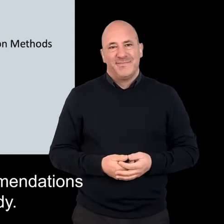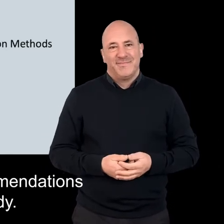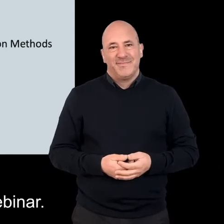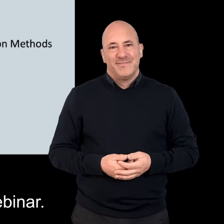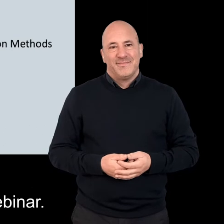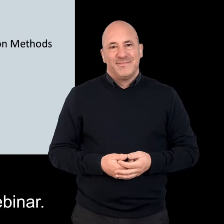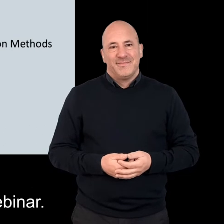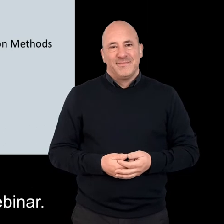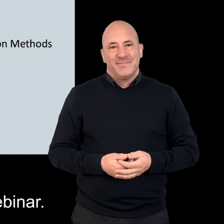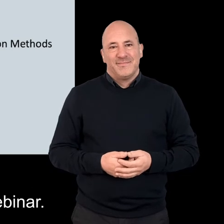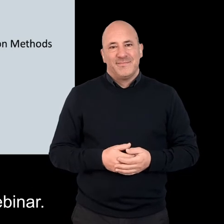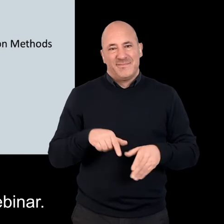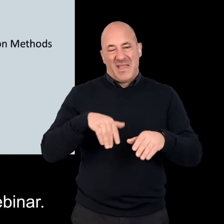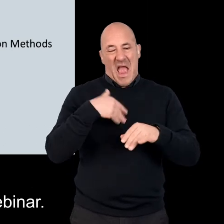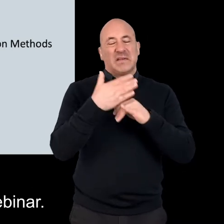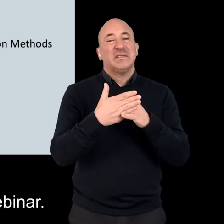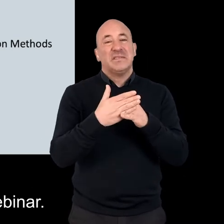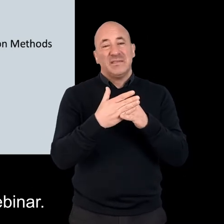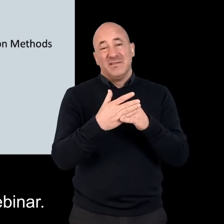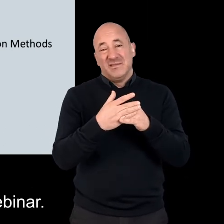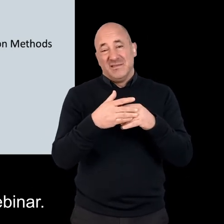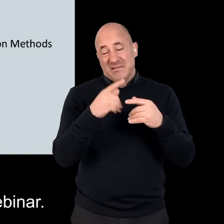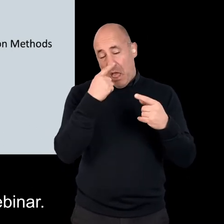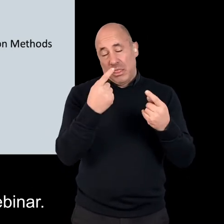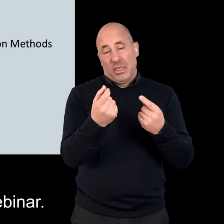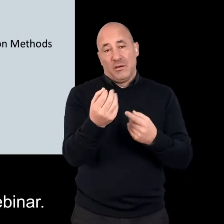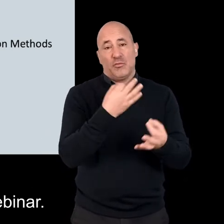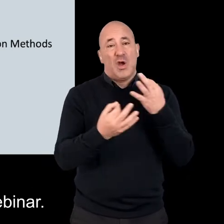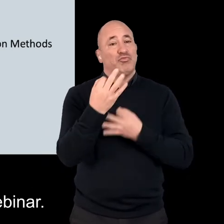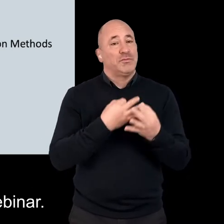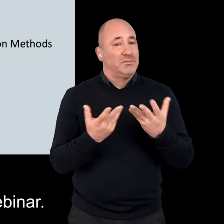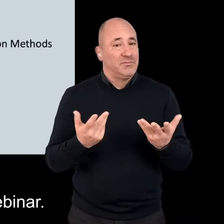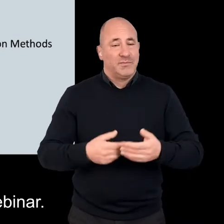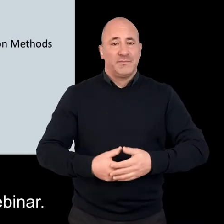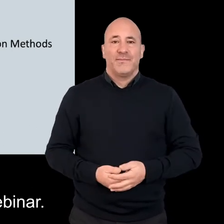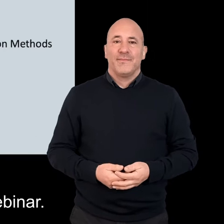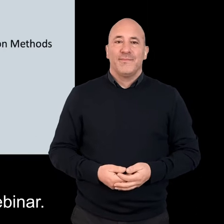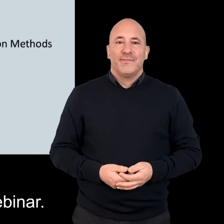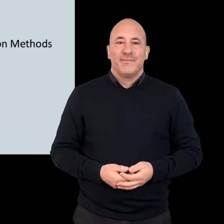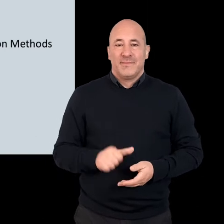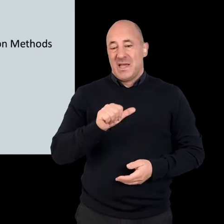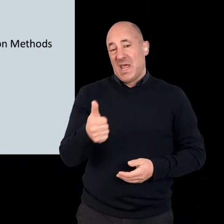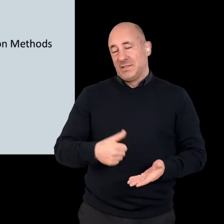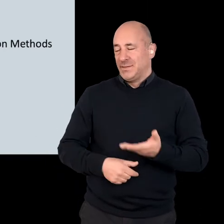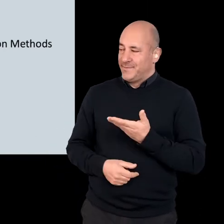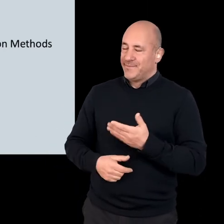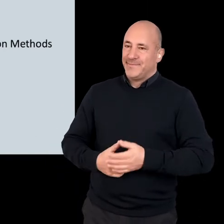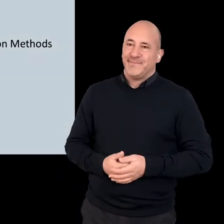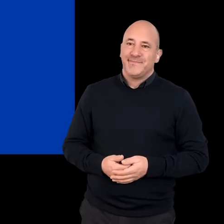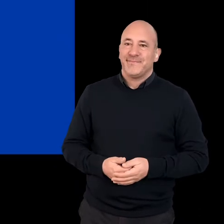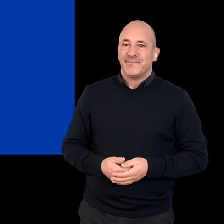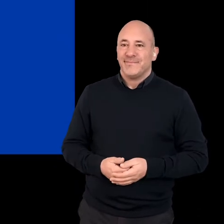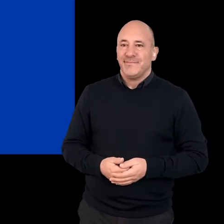study. There will be some time for questions at the end of this webinar. Next slide please.